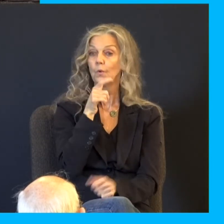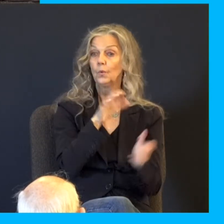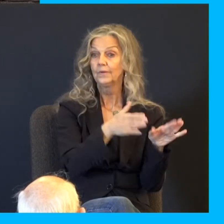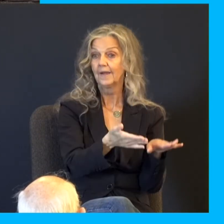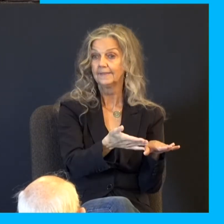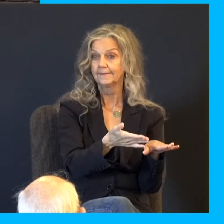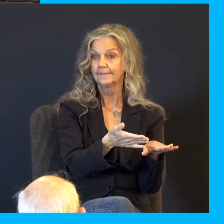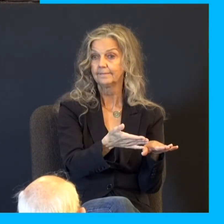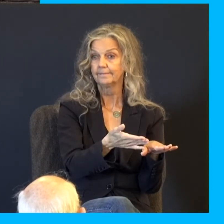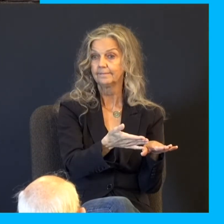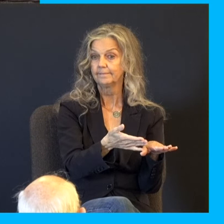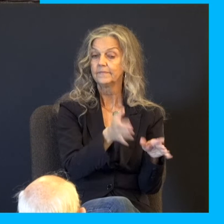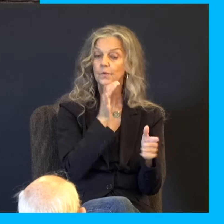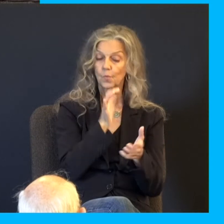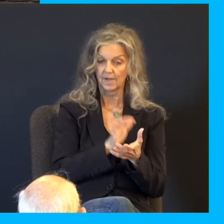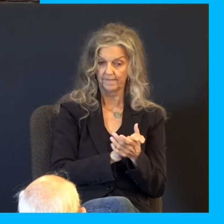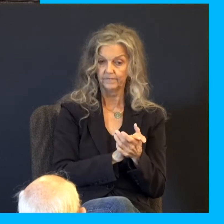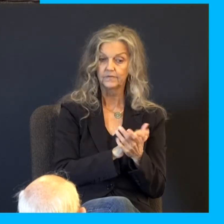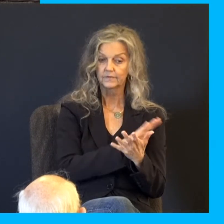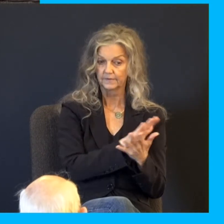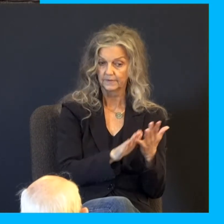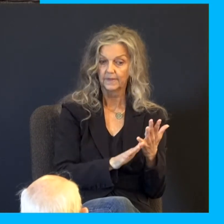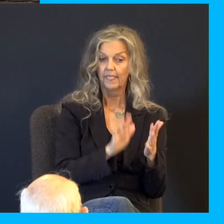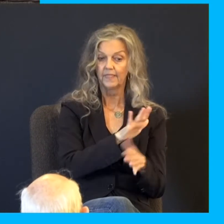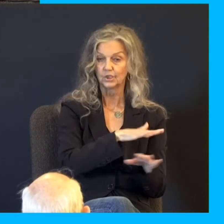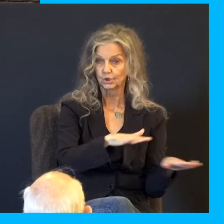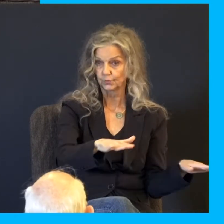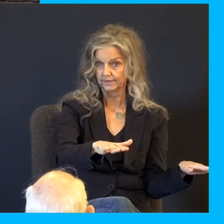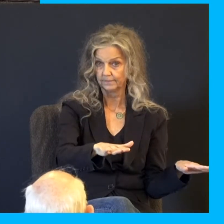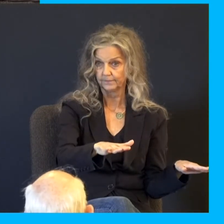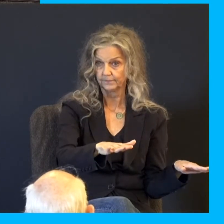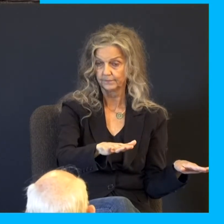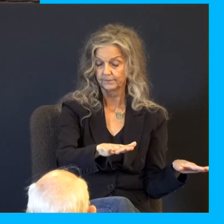Their wives, their children, and Jacob, their father.